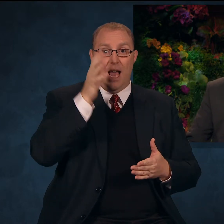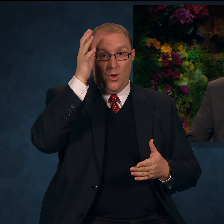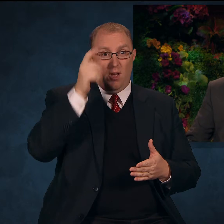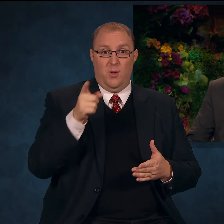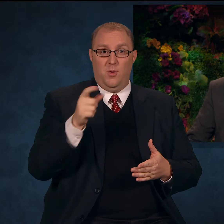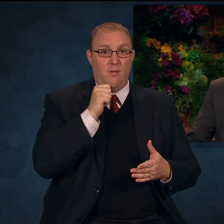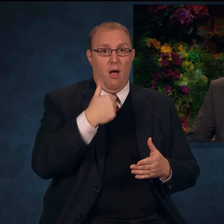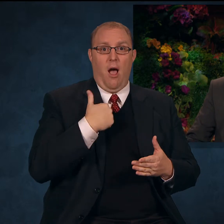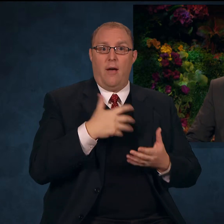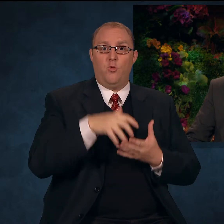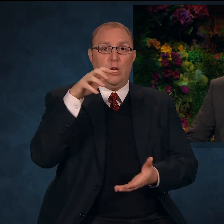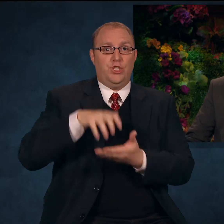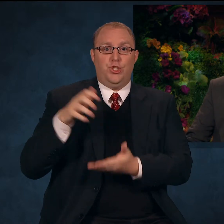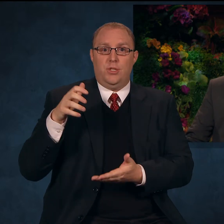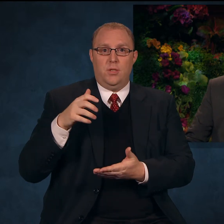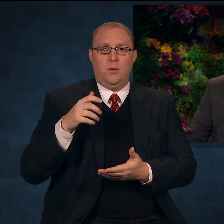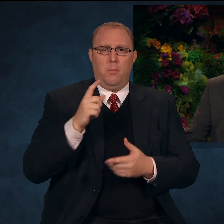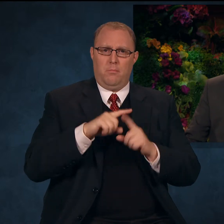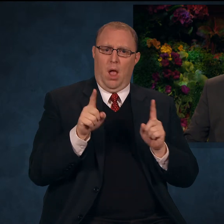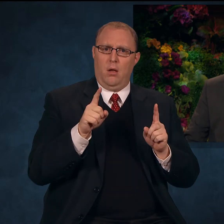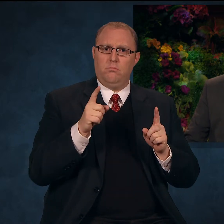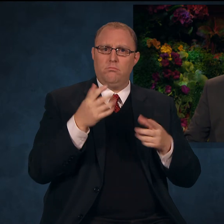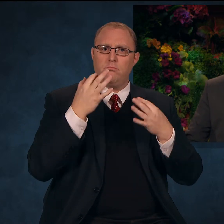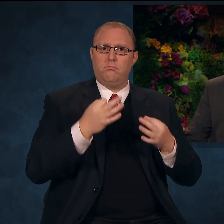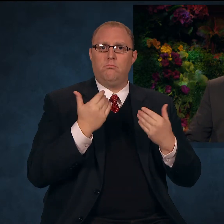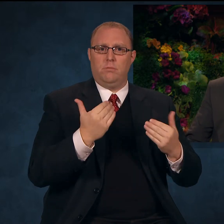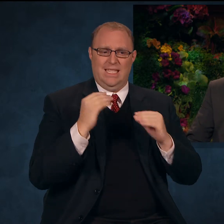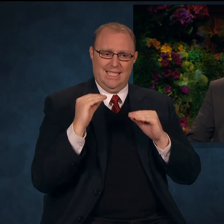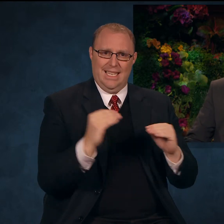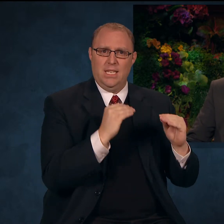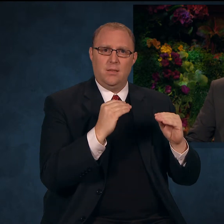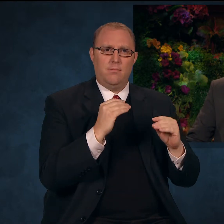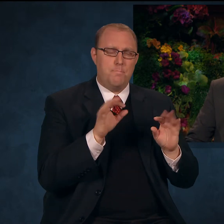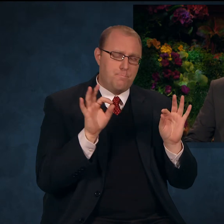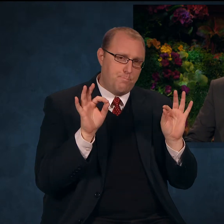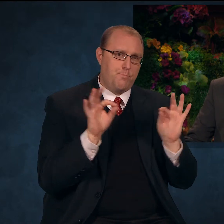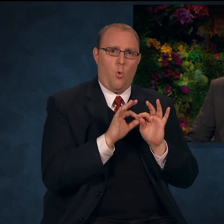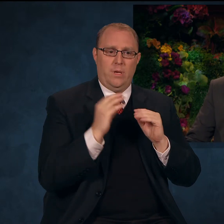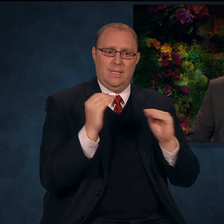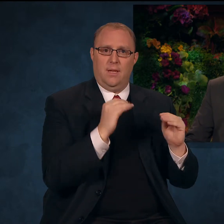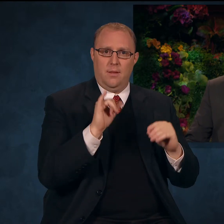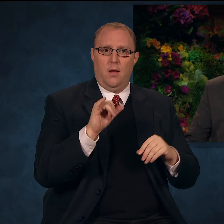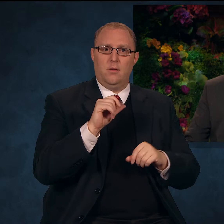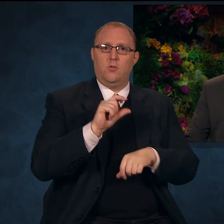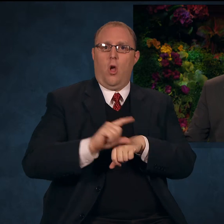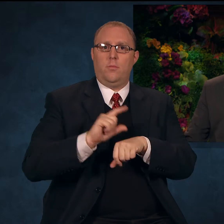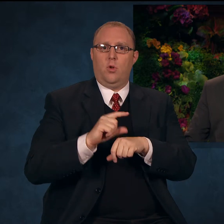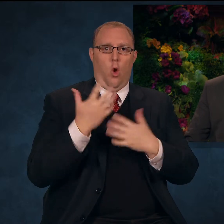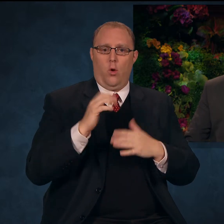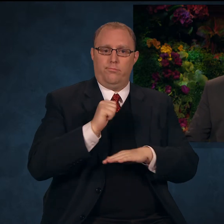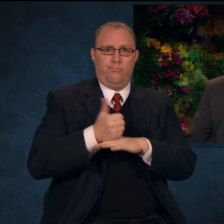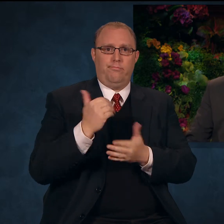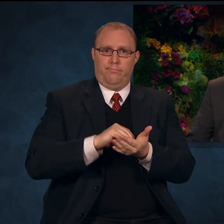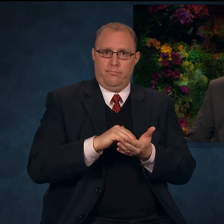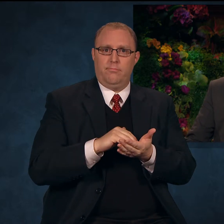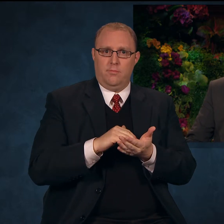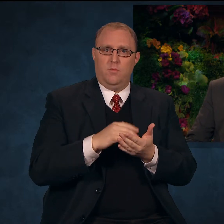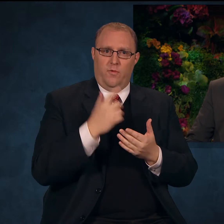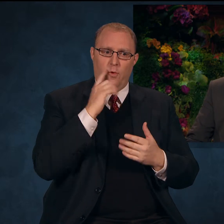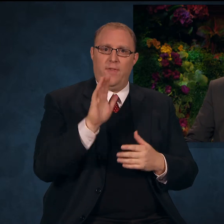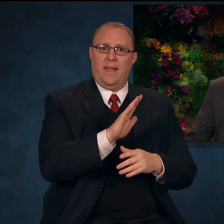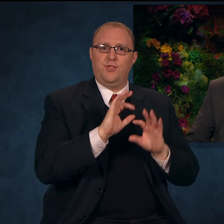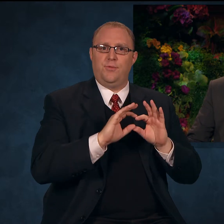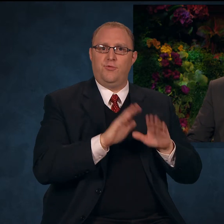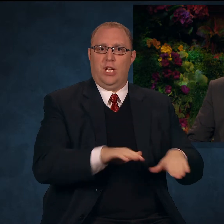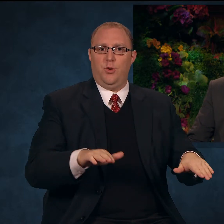possessions, chose to teach the pure doctrine of the restored gospel to their children and to live it every day